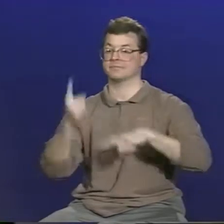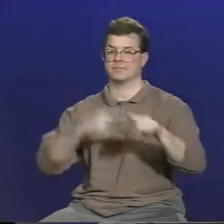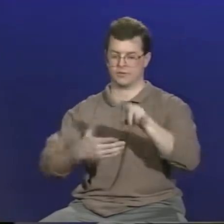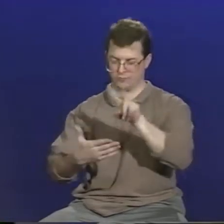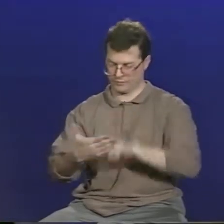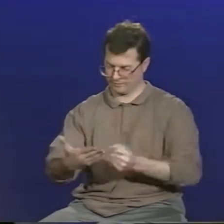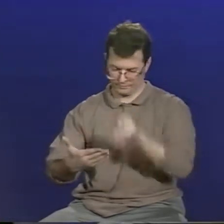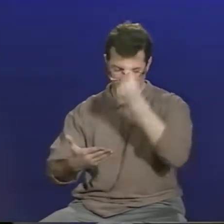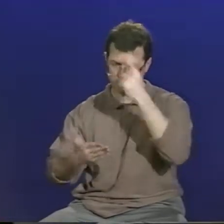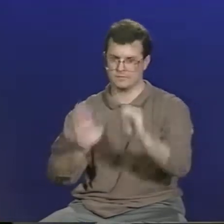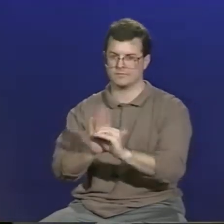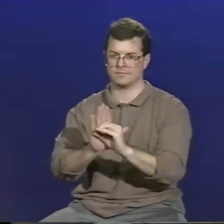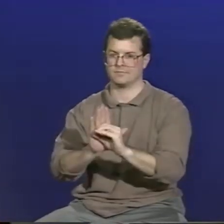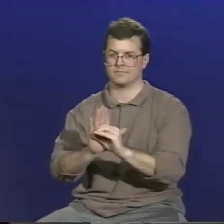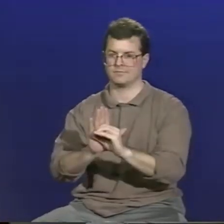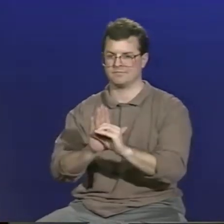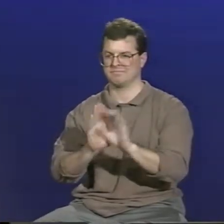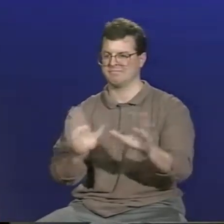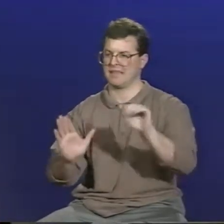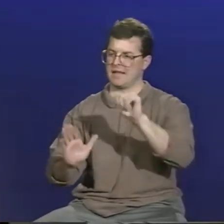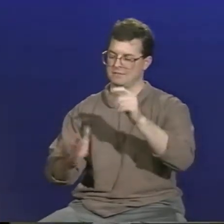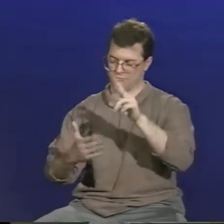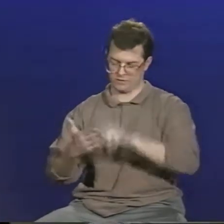fingerspelling the word, I'm going to use this sign for illiteracy.